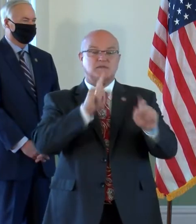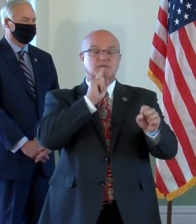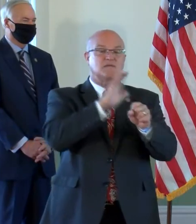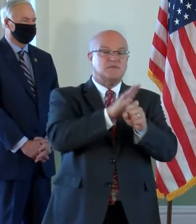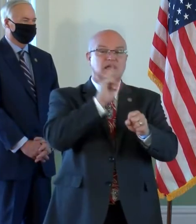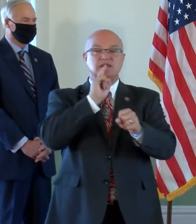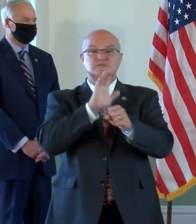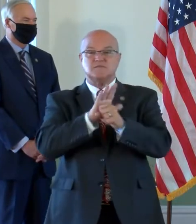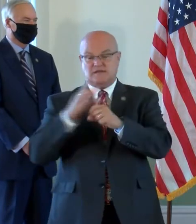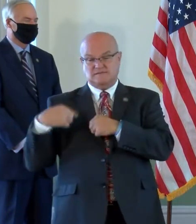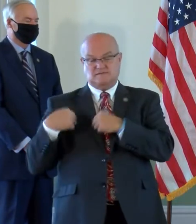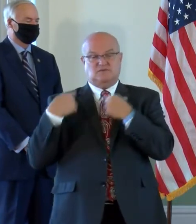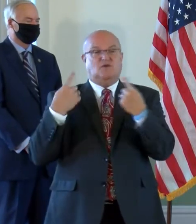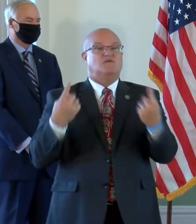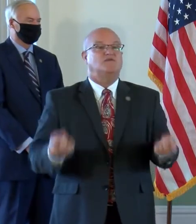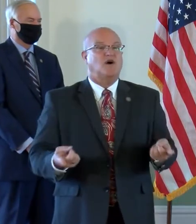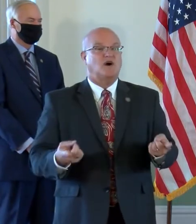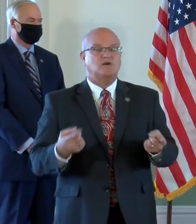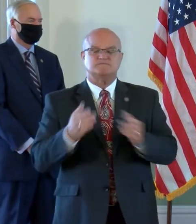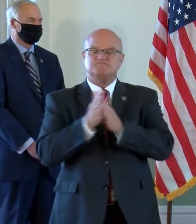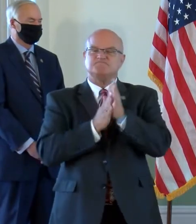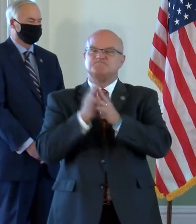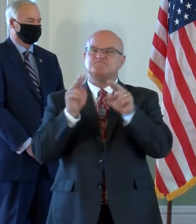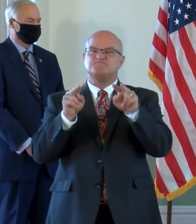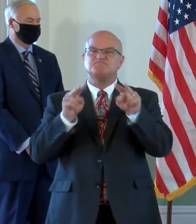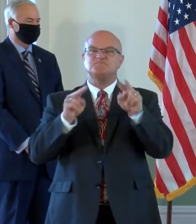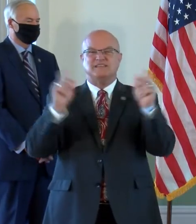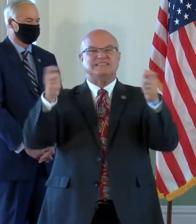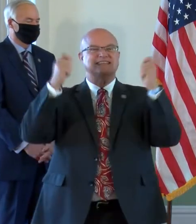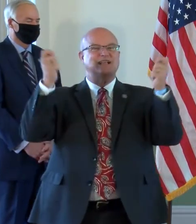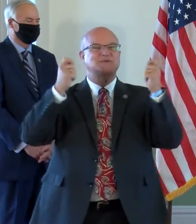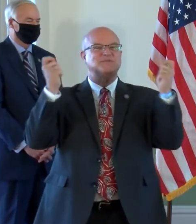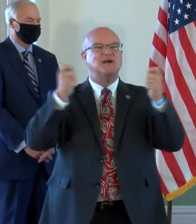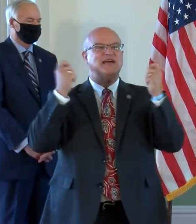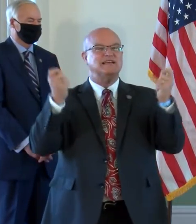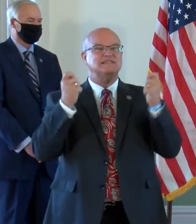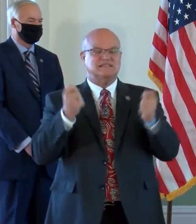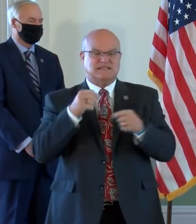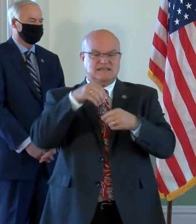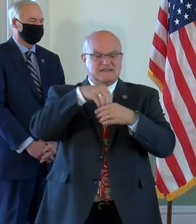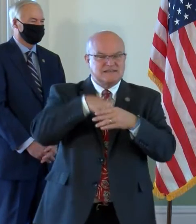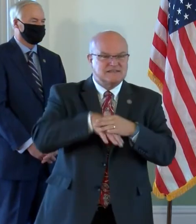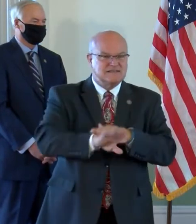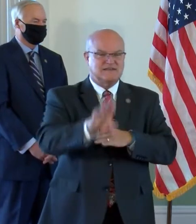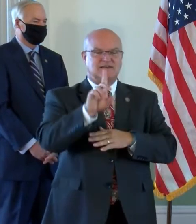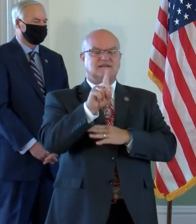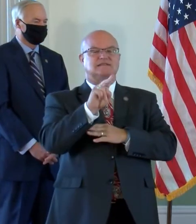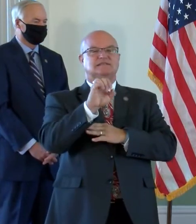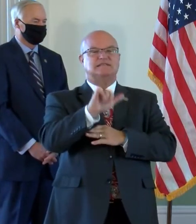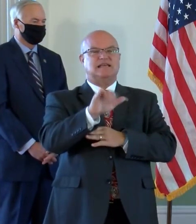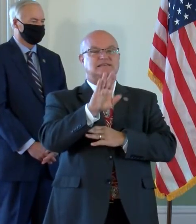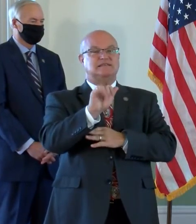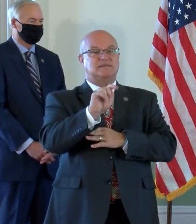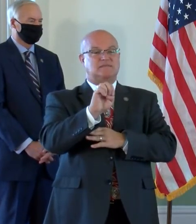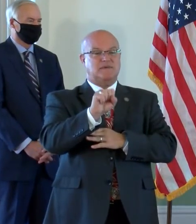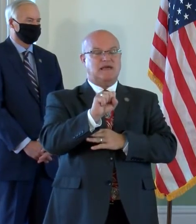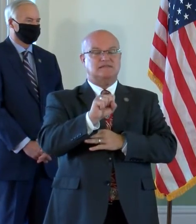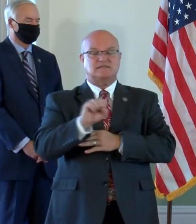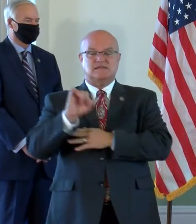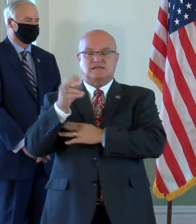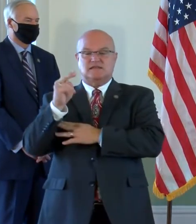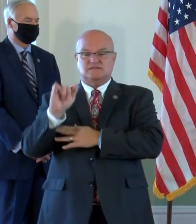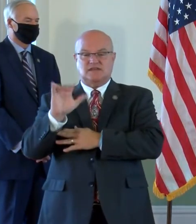to this effort thus far, and we look forward to the celebration of the induction of Daisy Bates and Johnny Cash in